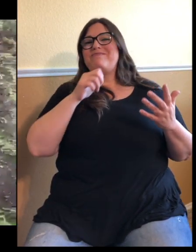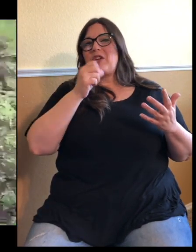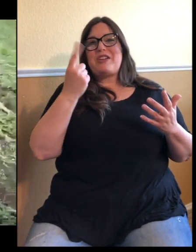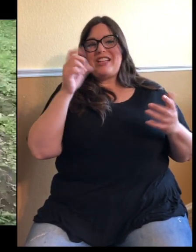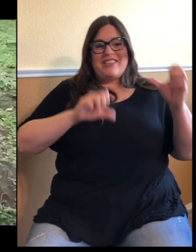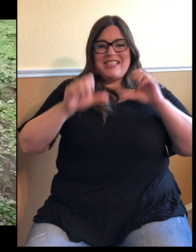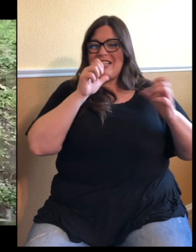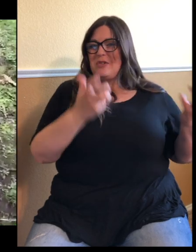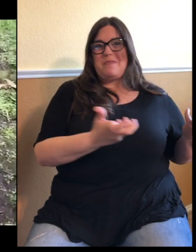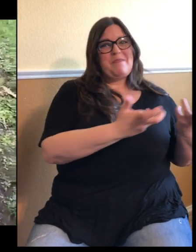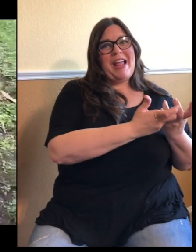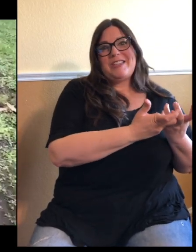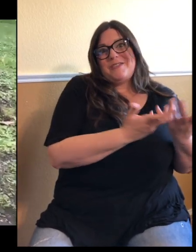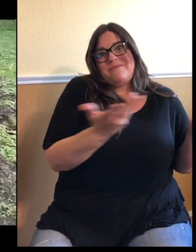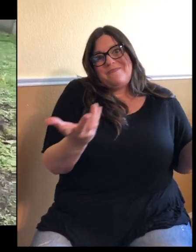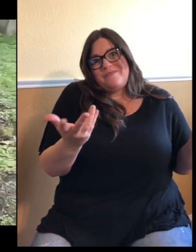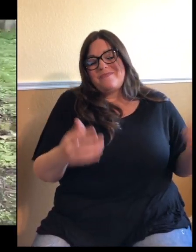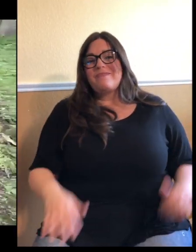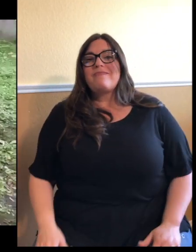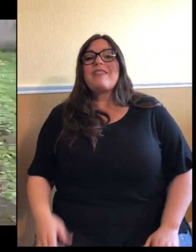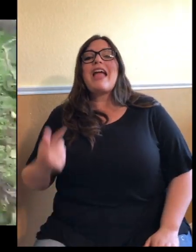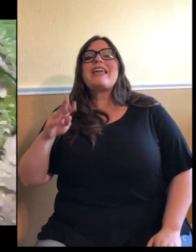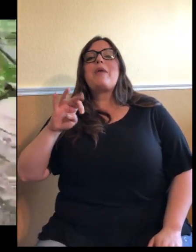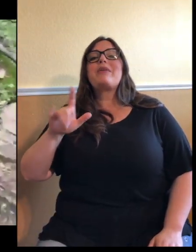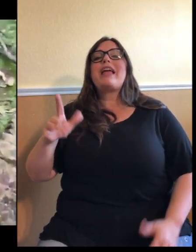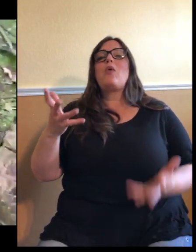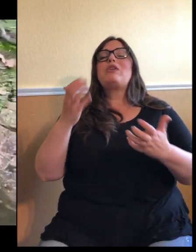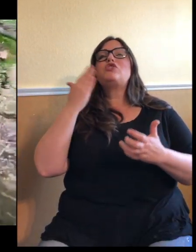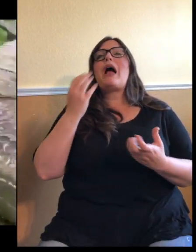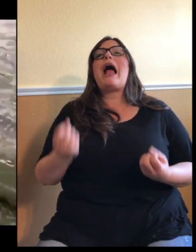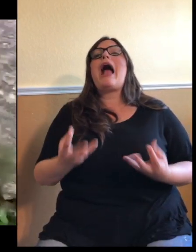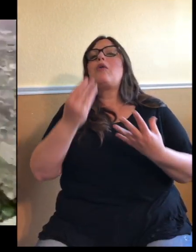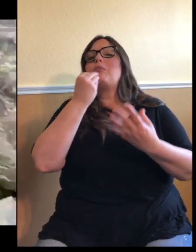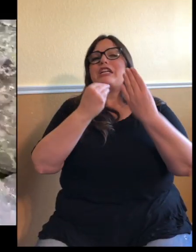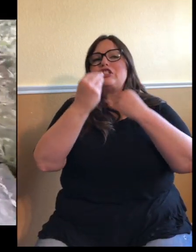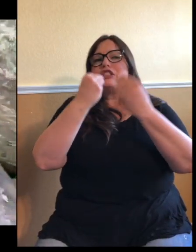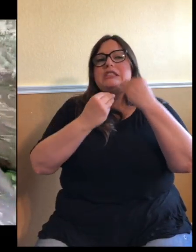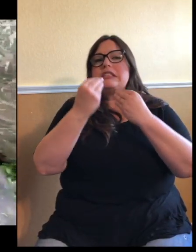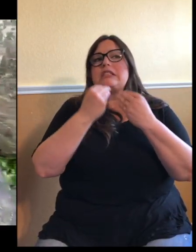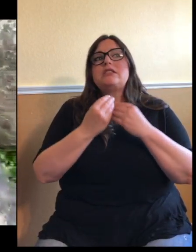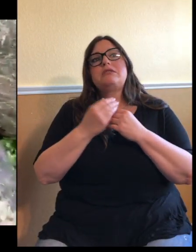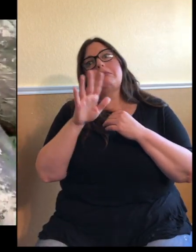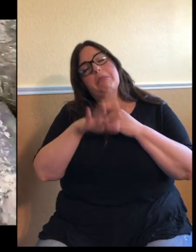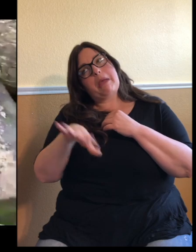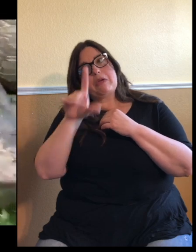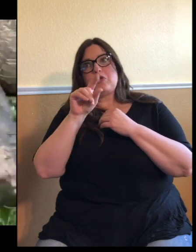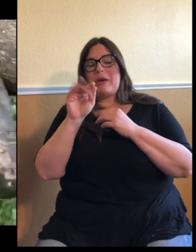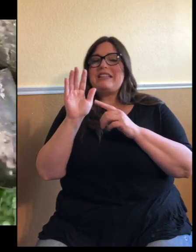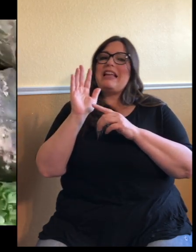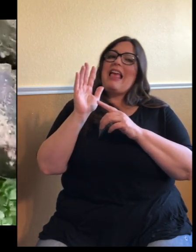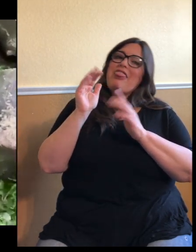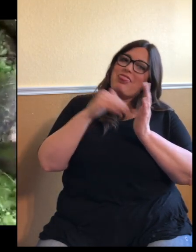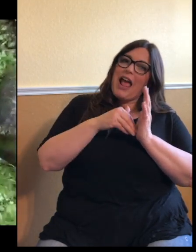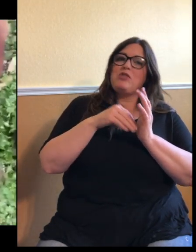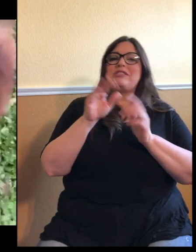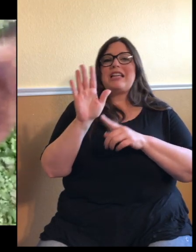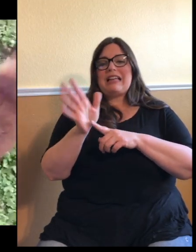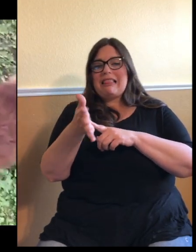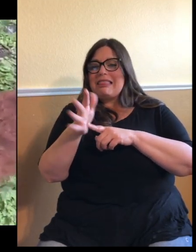Gabriella wants to know how much food they eat. Uh, they can eat about 20,000 leaves of bamboo a day. Uh,